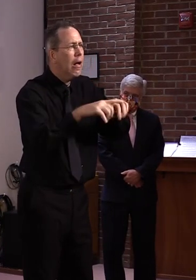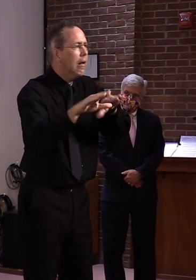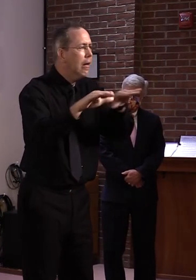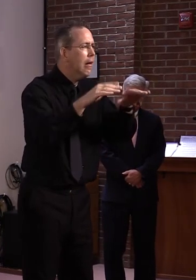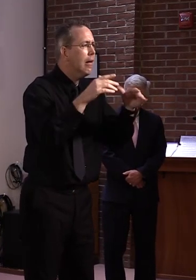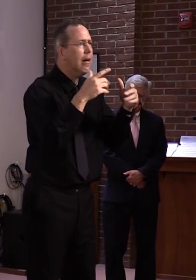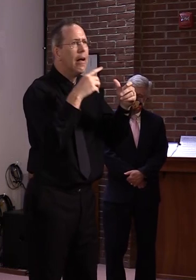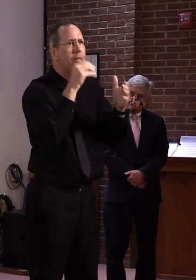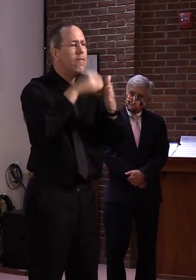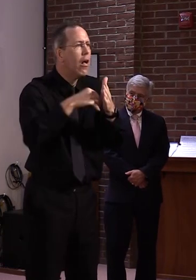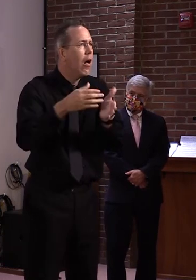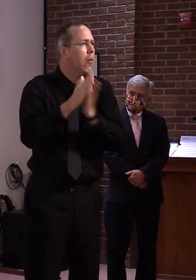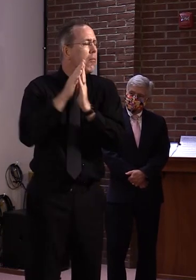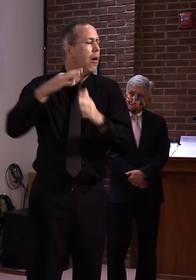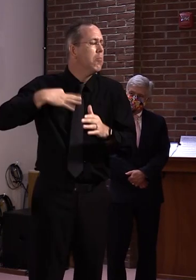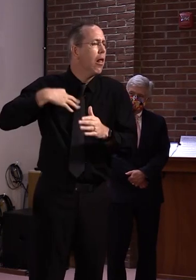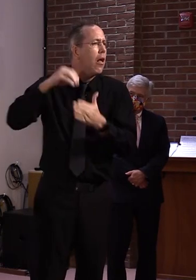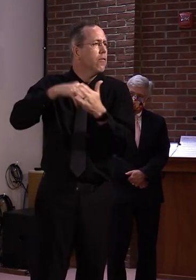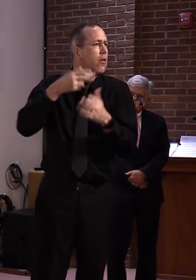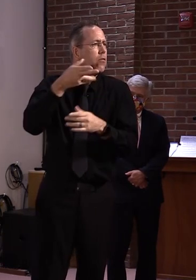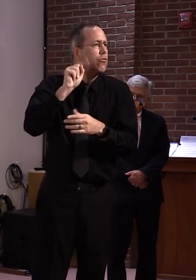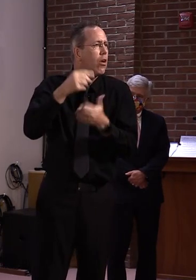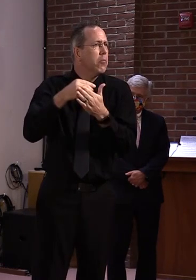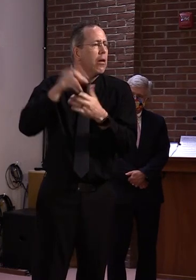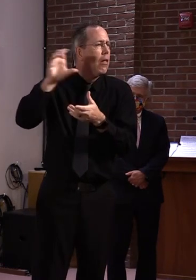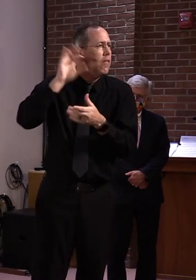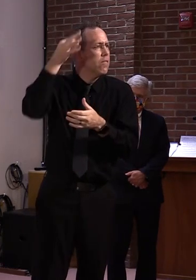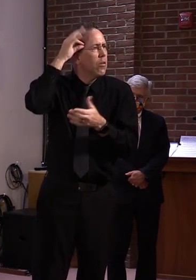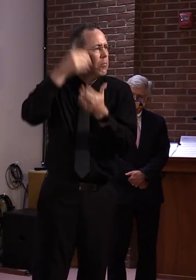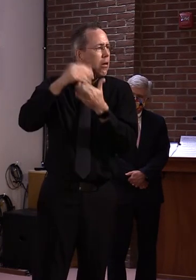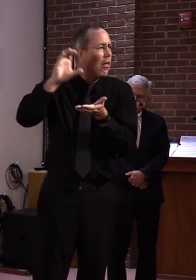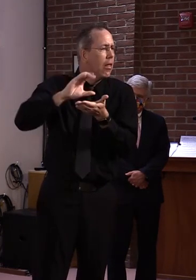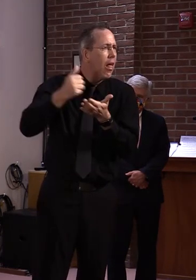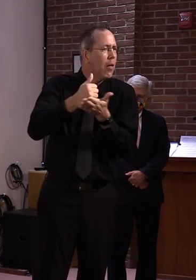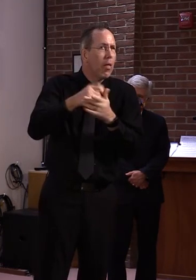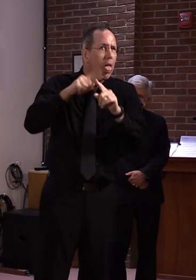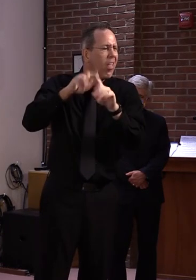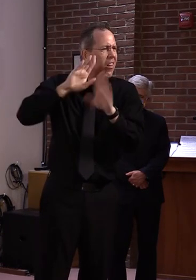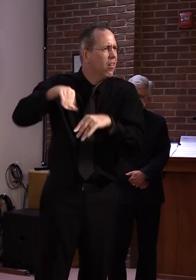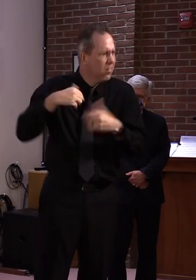check? Yeah. Yeah. If I did, Steve, I would open it.